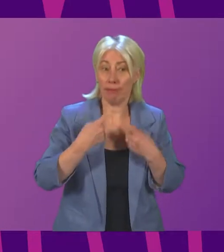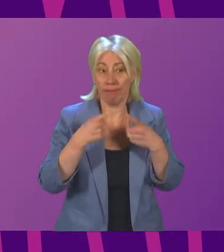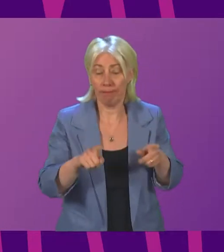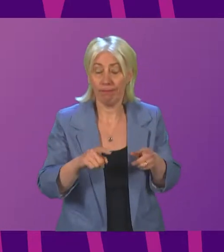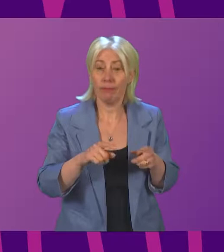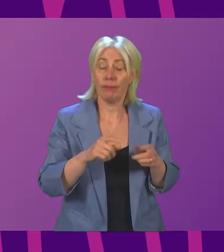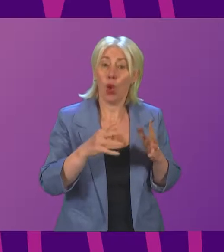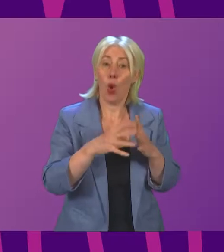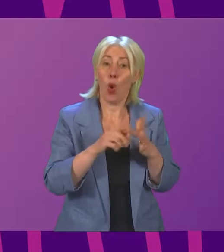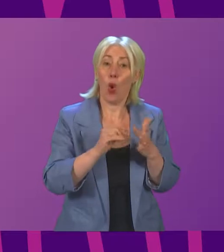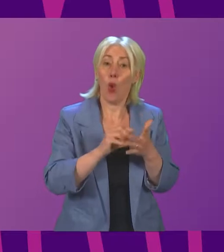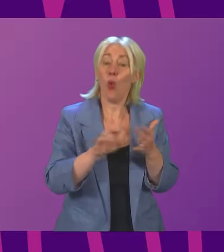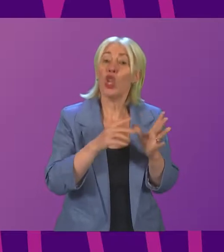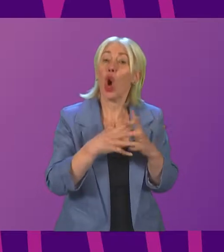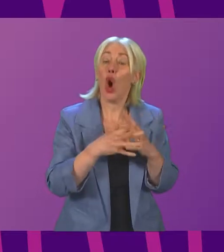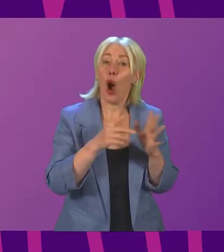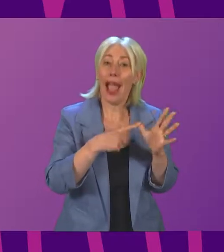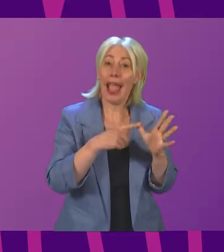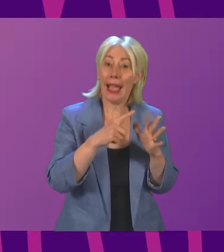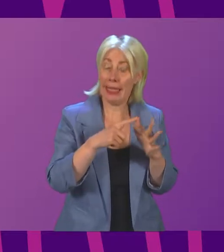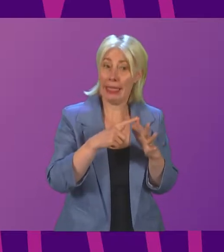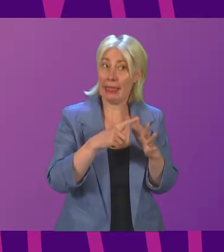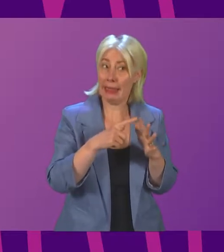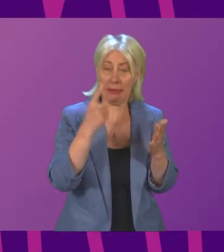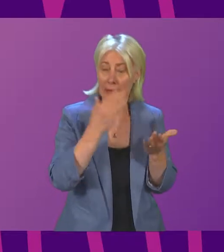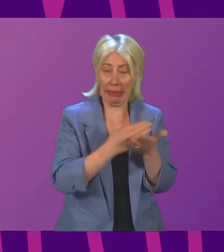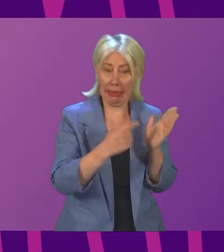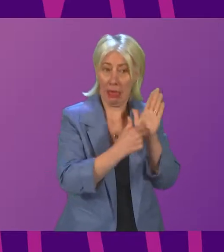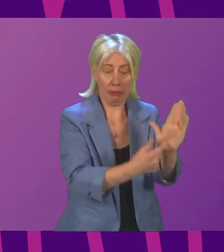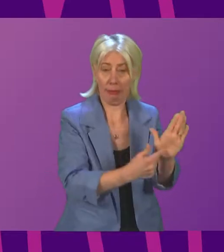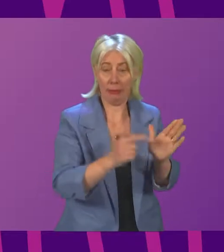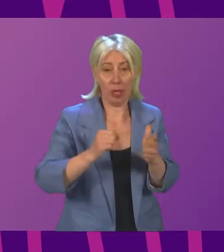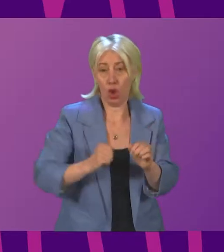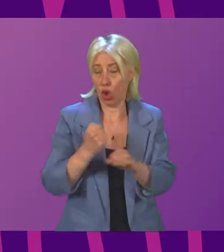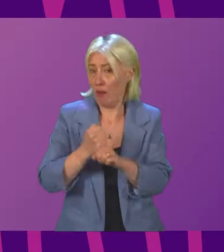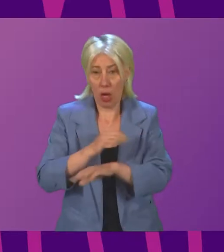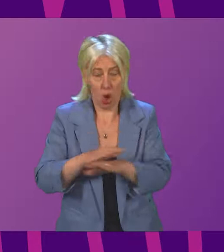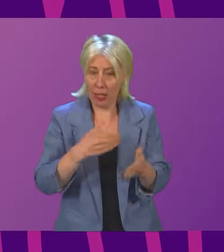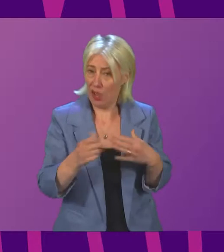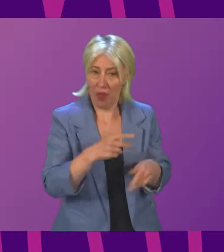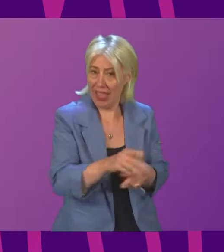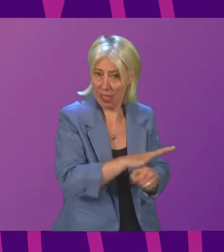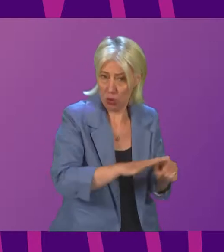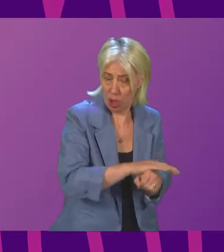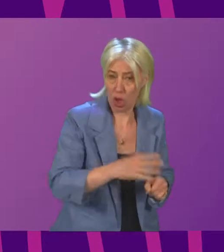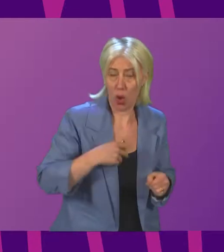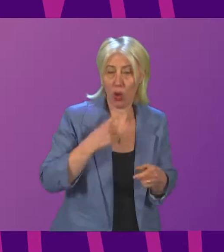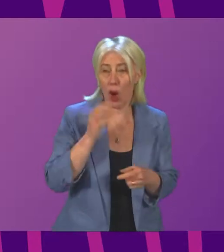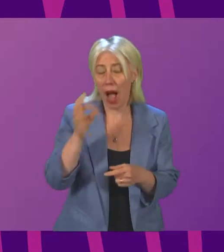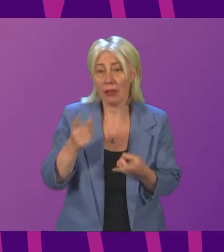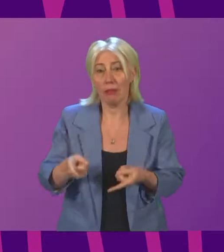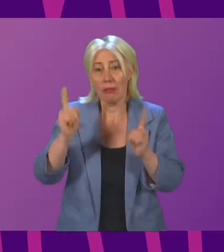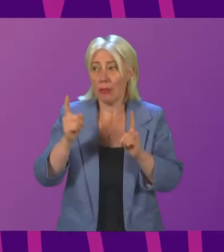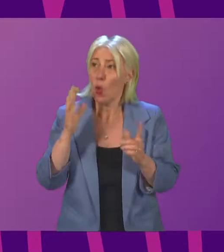Wishaw A&E Department clearly demonstrate that the Scottish Government has not dealt with the situation. So, can I ask the Cabinet Secretary, when he